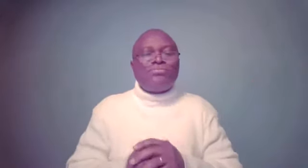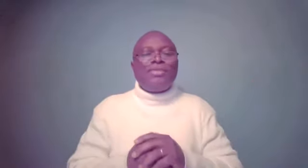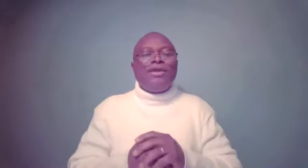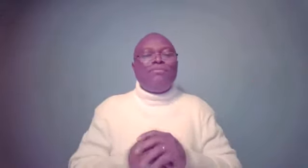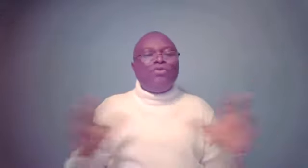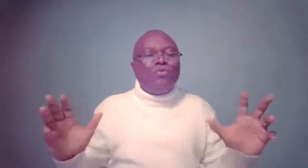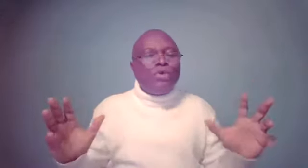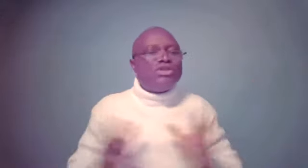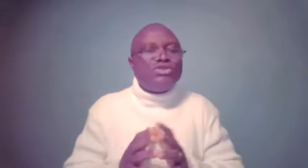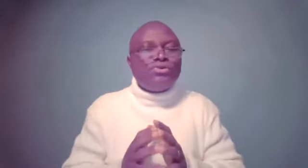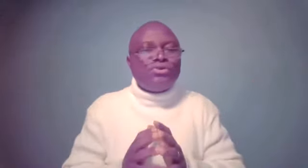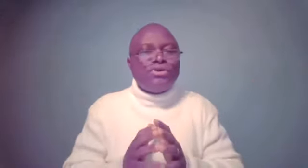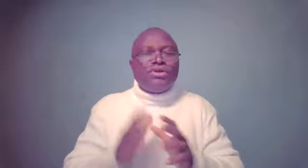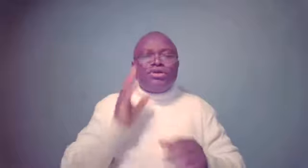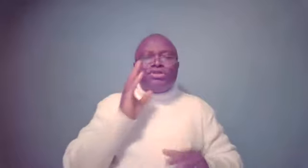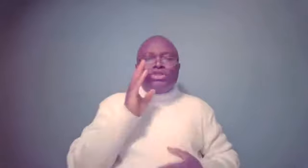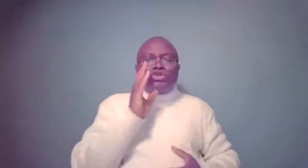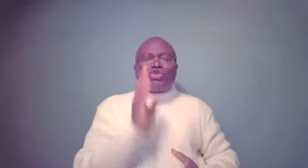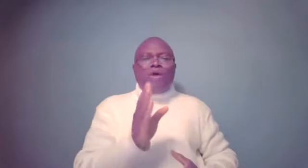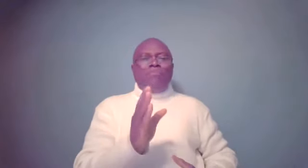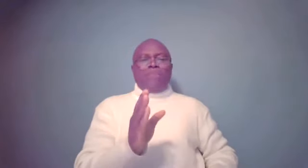But what did she do? She saw a moment.